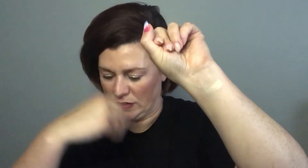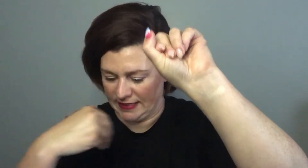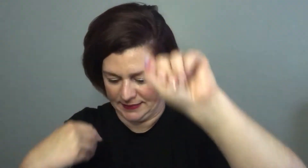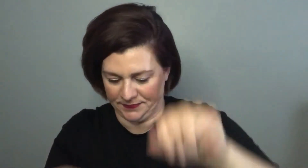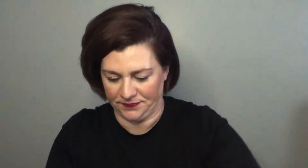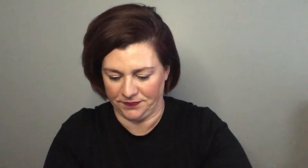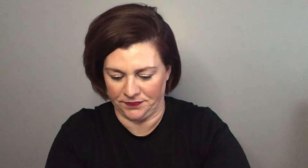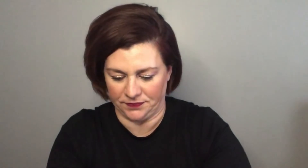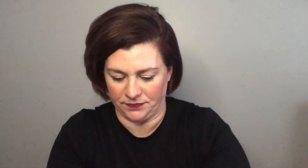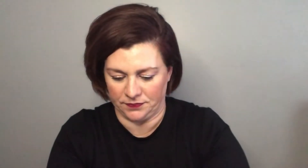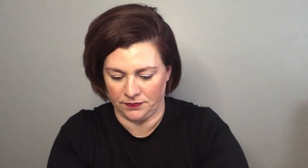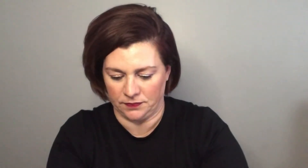oh it's a beautiful color